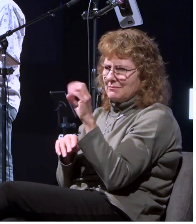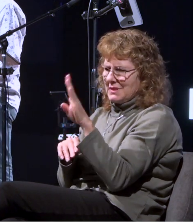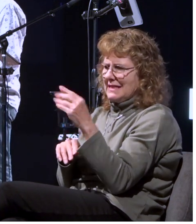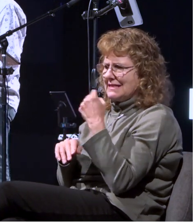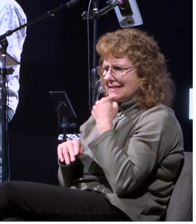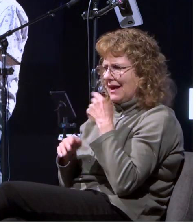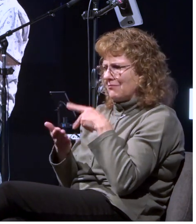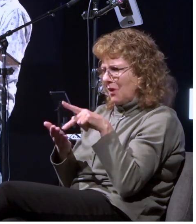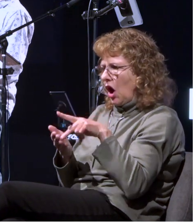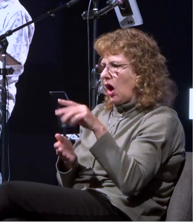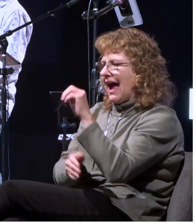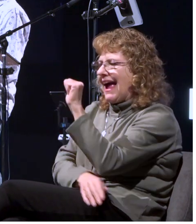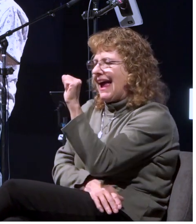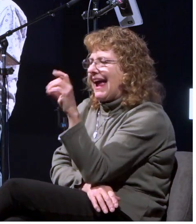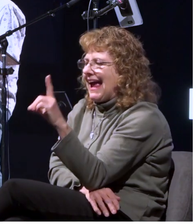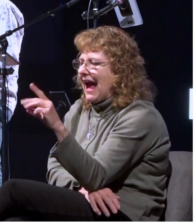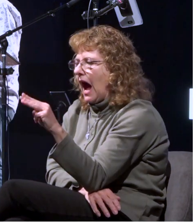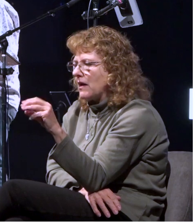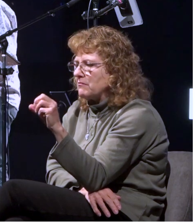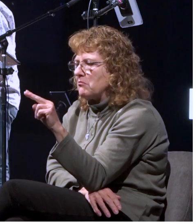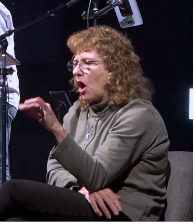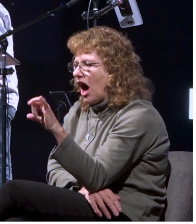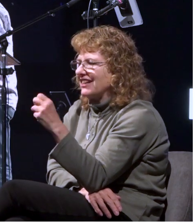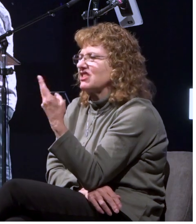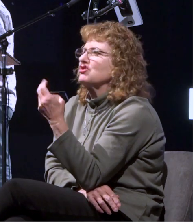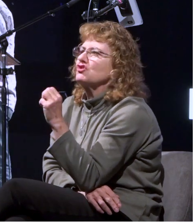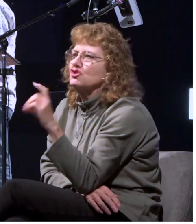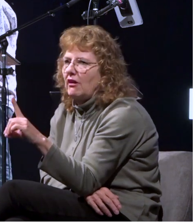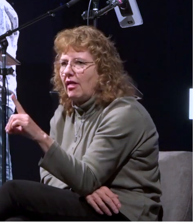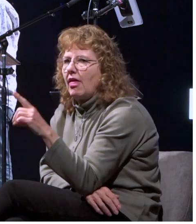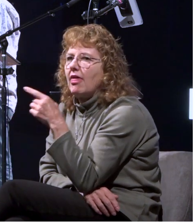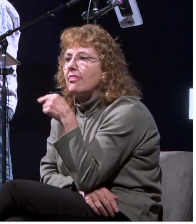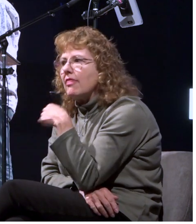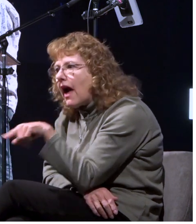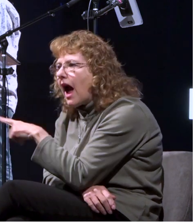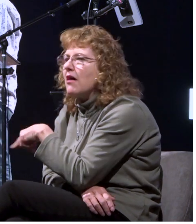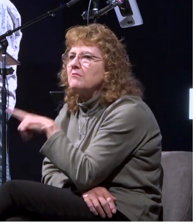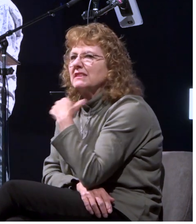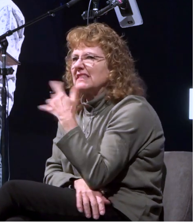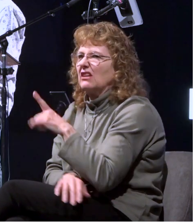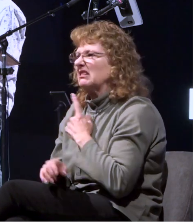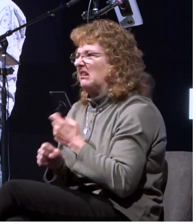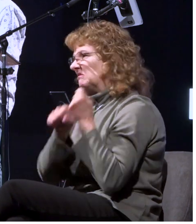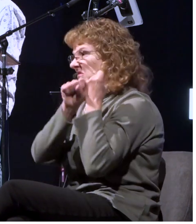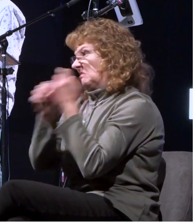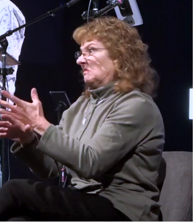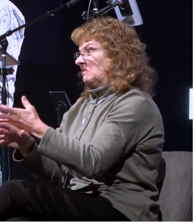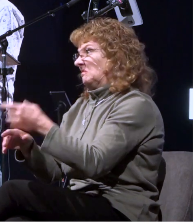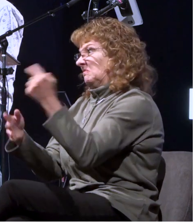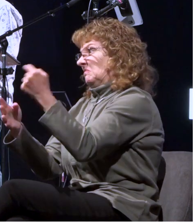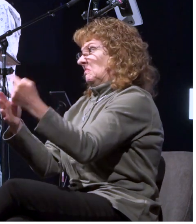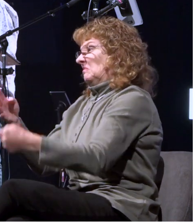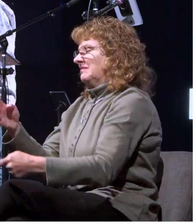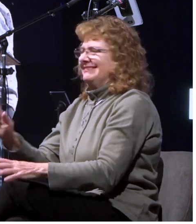sounds like reading them the riot act but but really it's just telling them in no uncertain terms it's a bad idea right